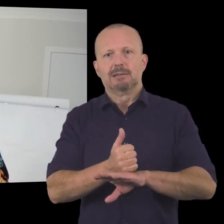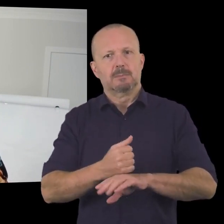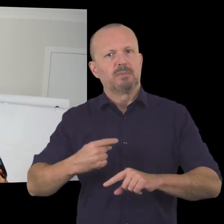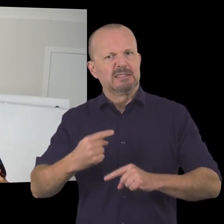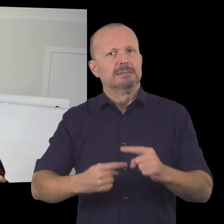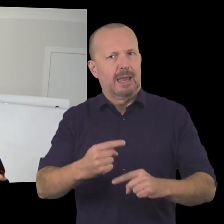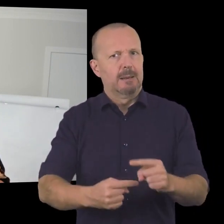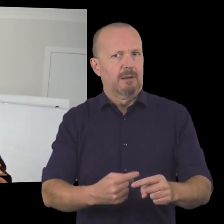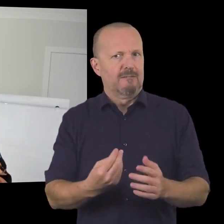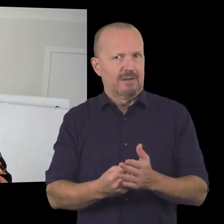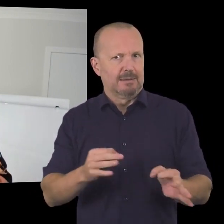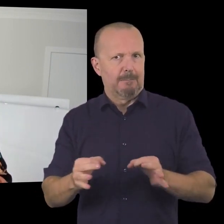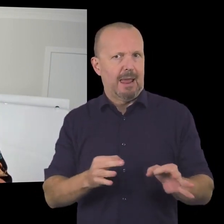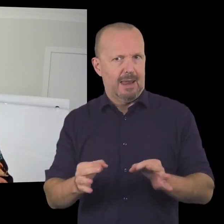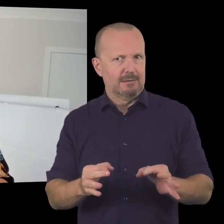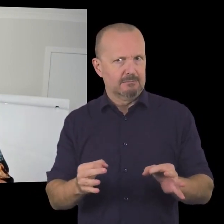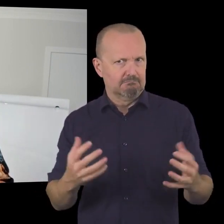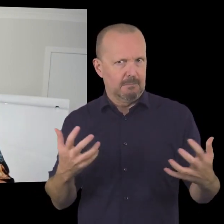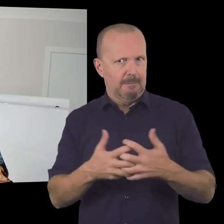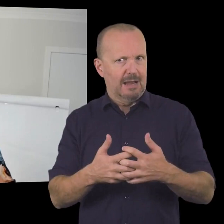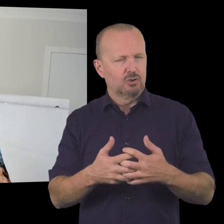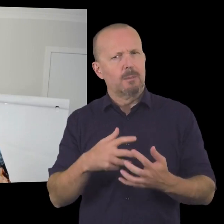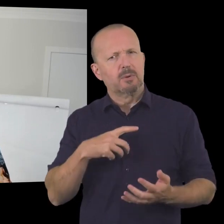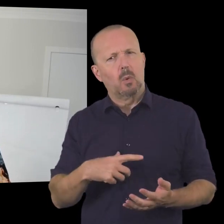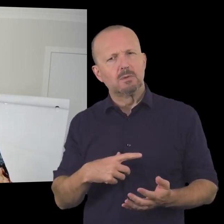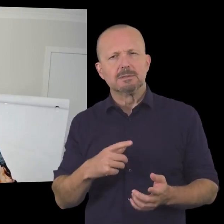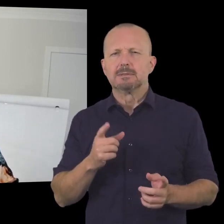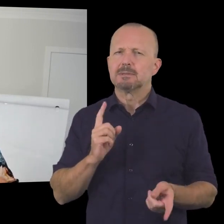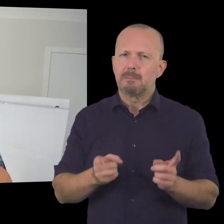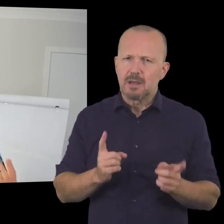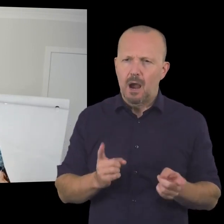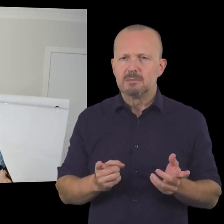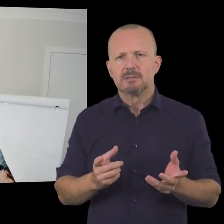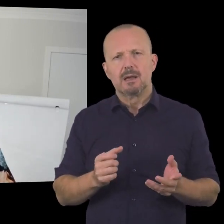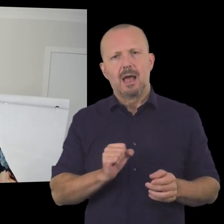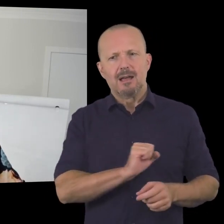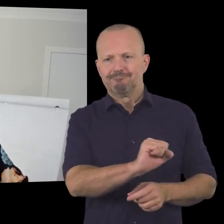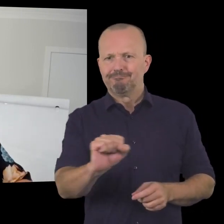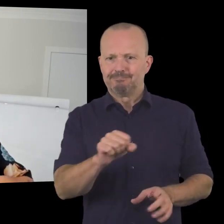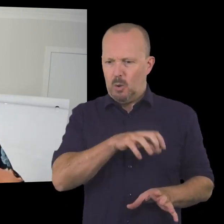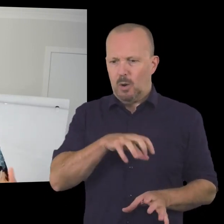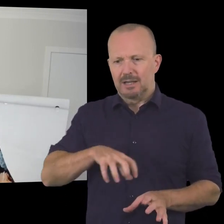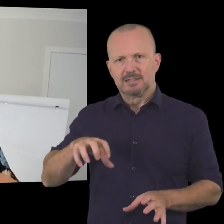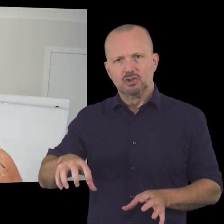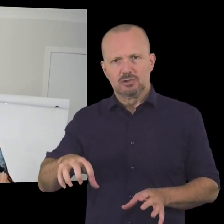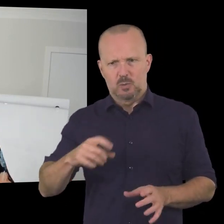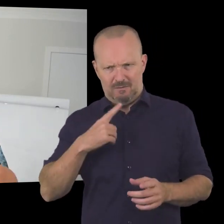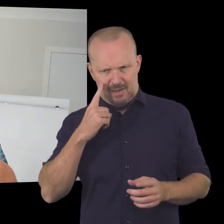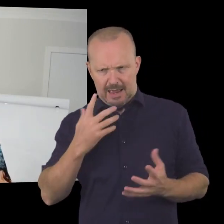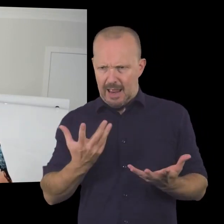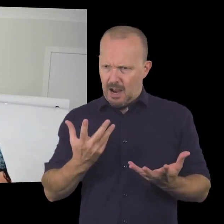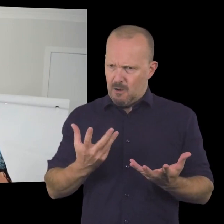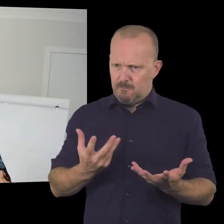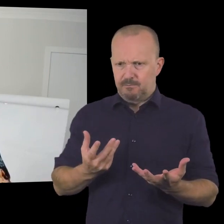sustainable funding plan because sometimes we have to think about uh what we do uh in the context of raising